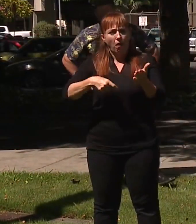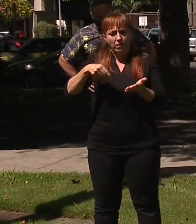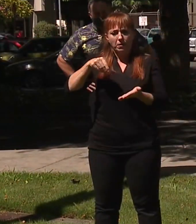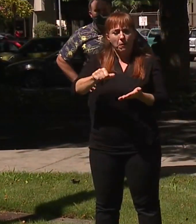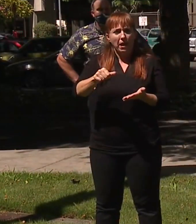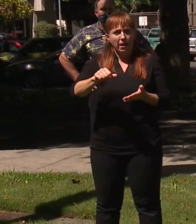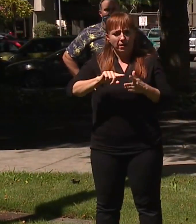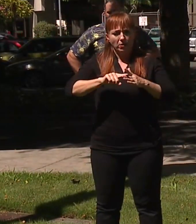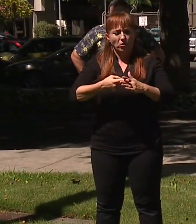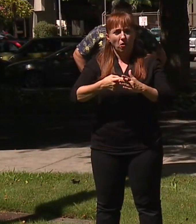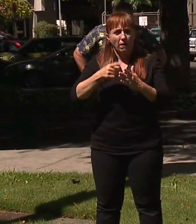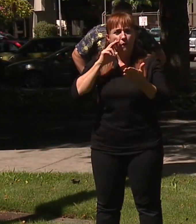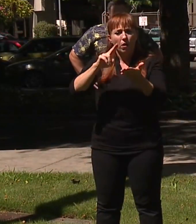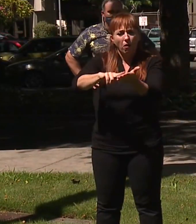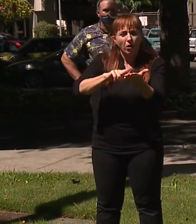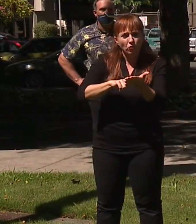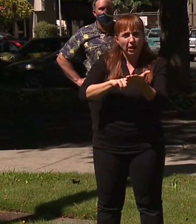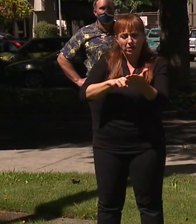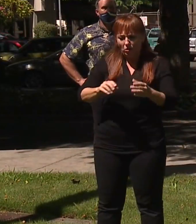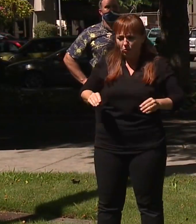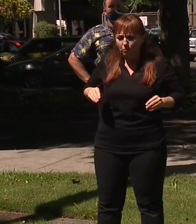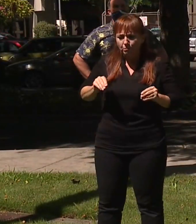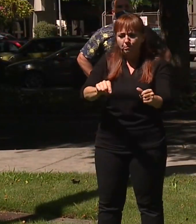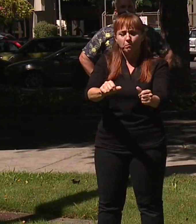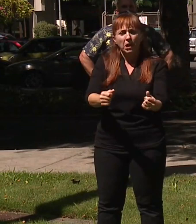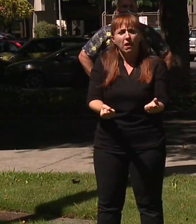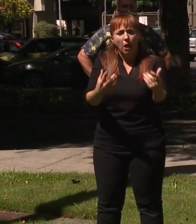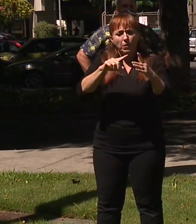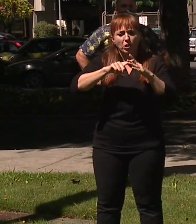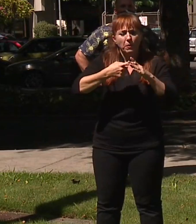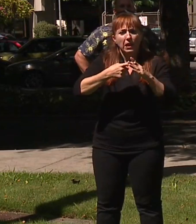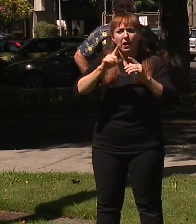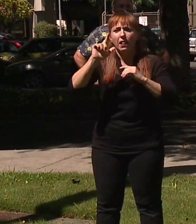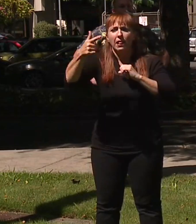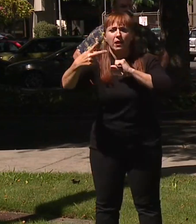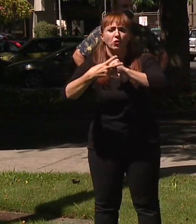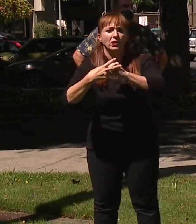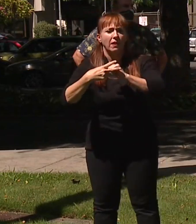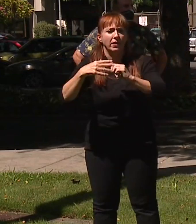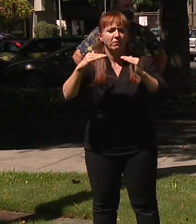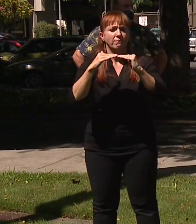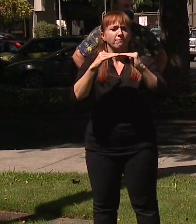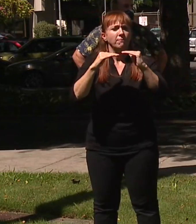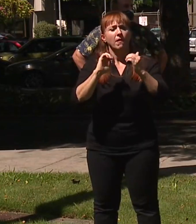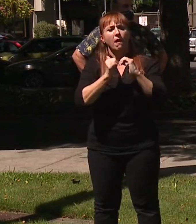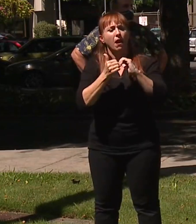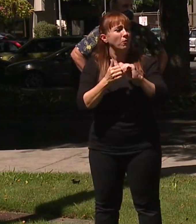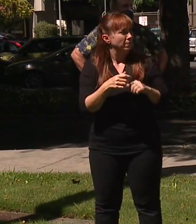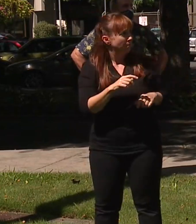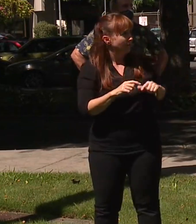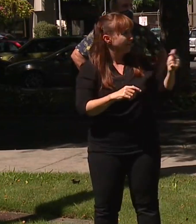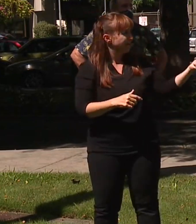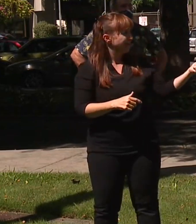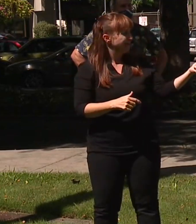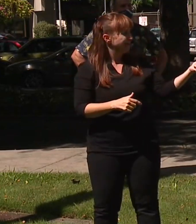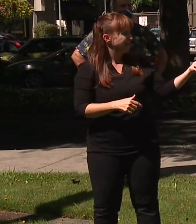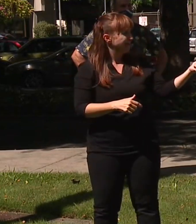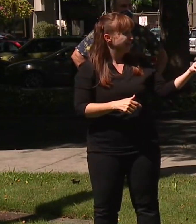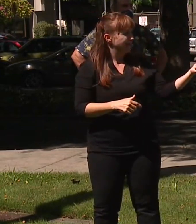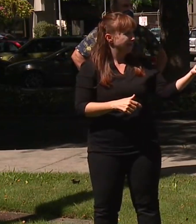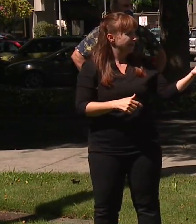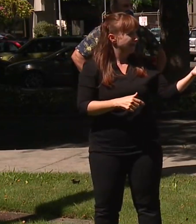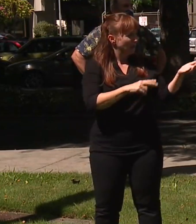these contracts and if you can describe how the savings will pay for it? Okay, good questions. And Josh, I'm going to turn it over to you. Upfront costs on the